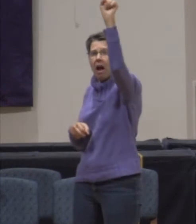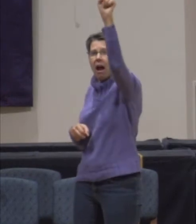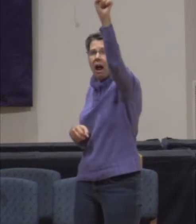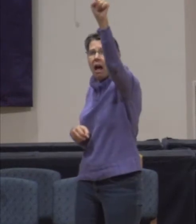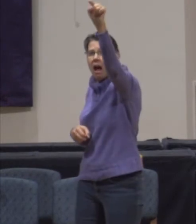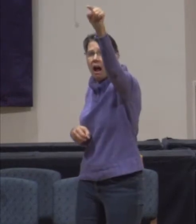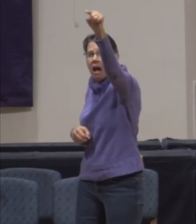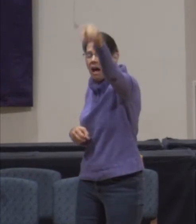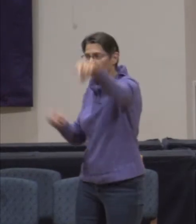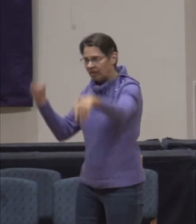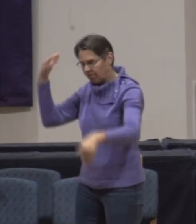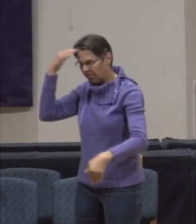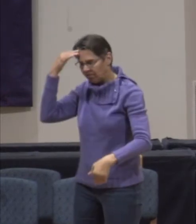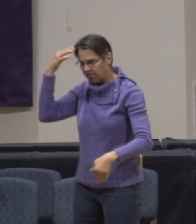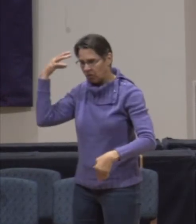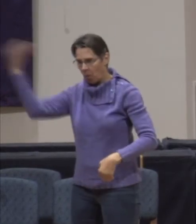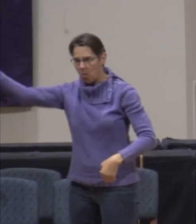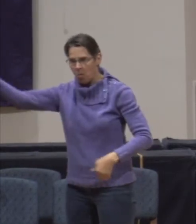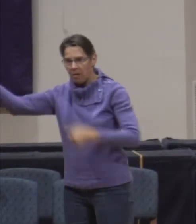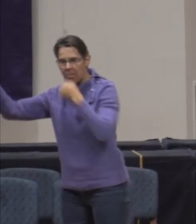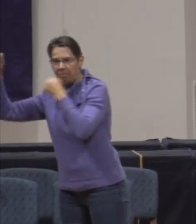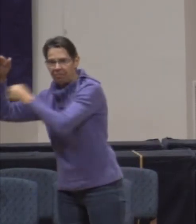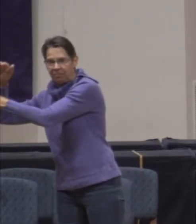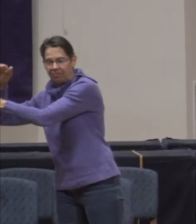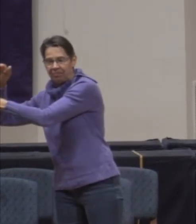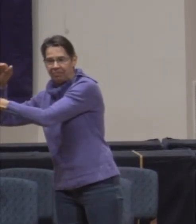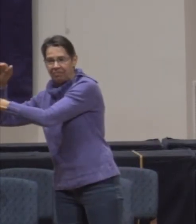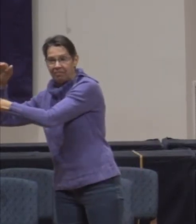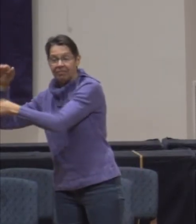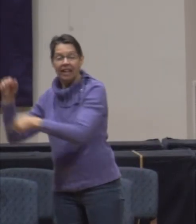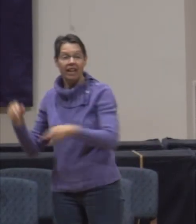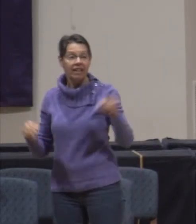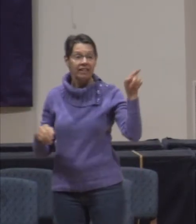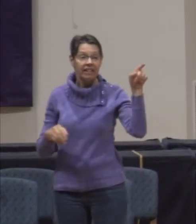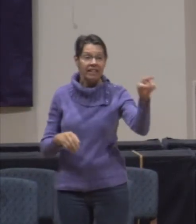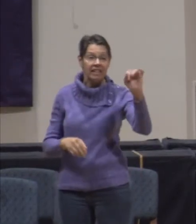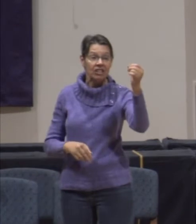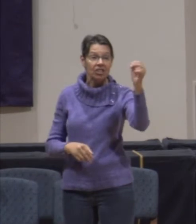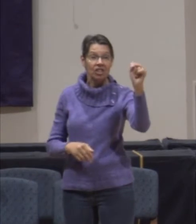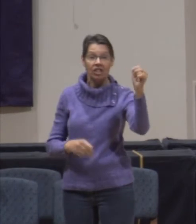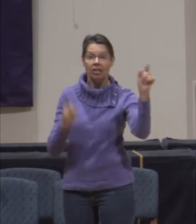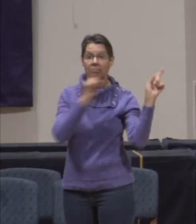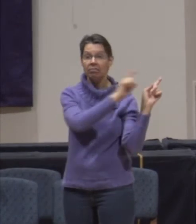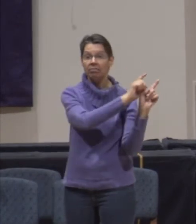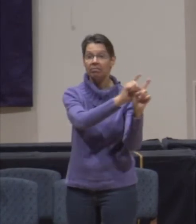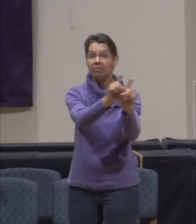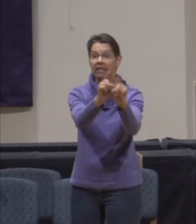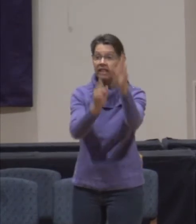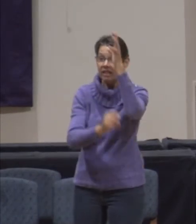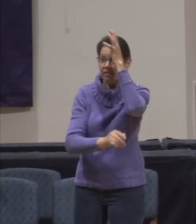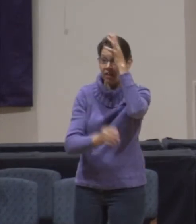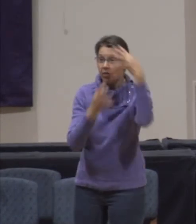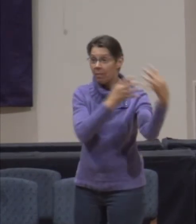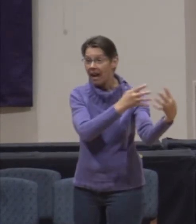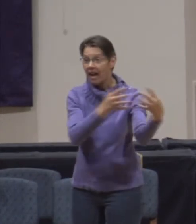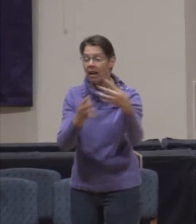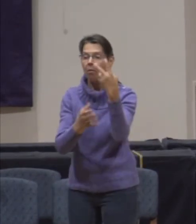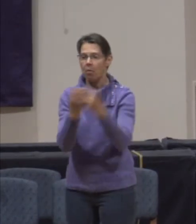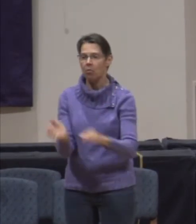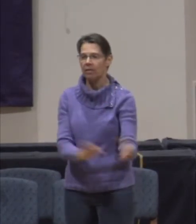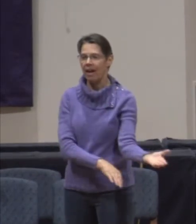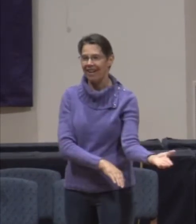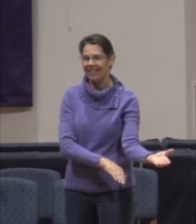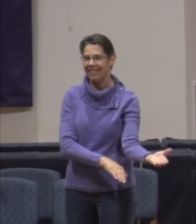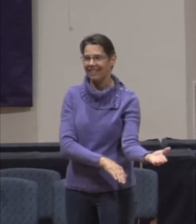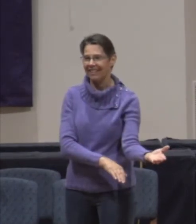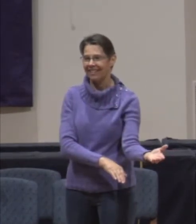There is a spiritual maturity to that. One might even say a deep peace that no matter what